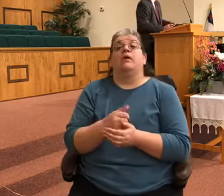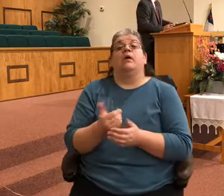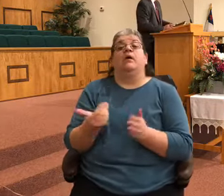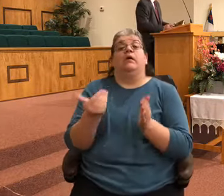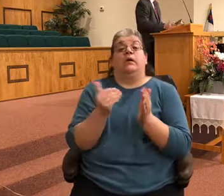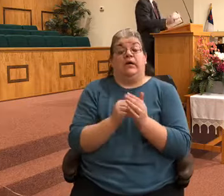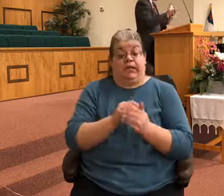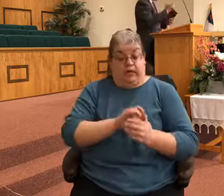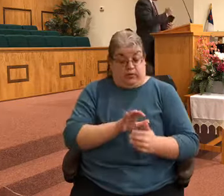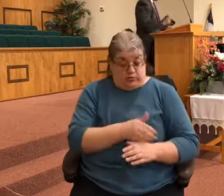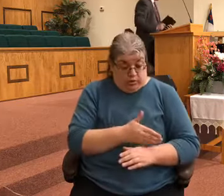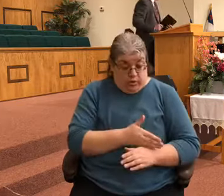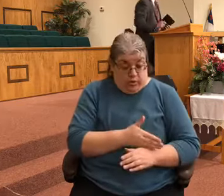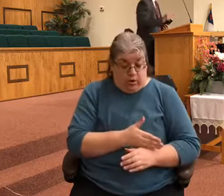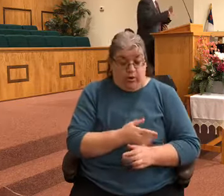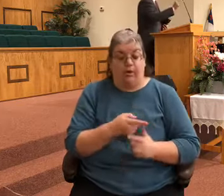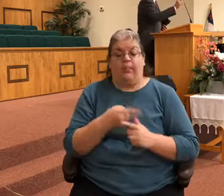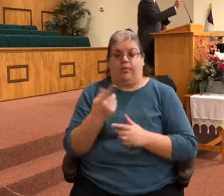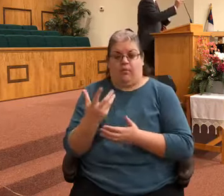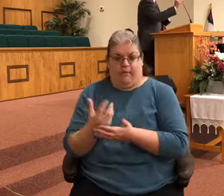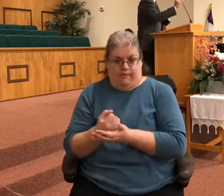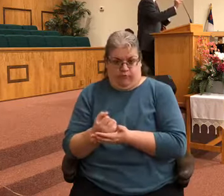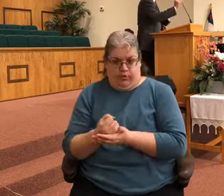our offering let brother Brian come back up here